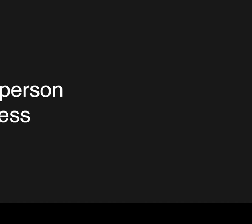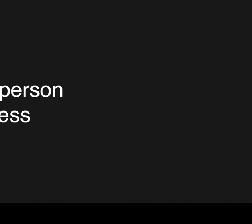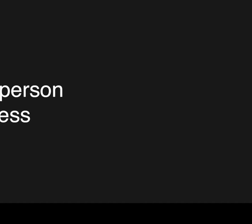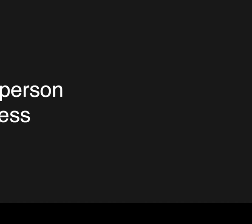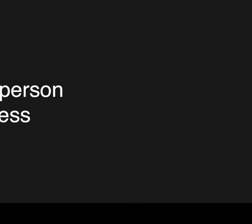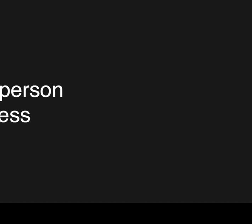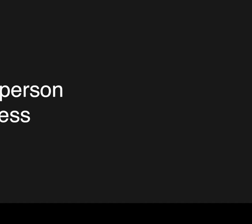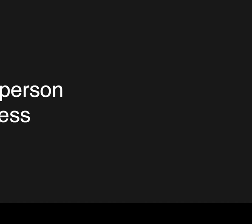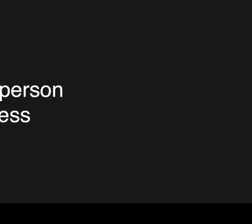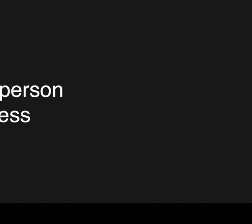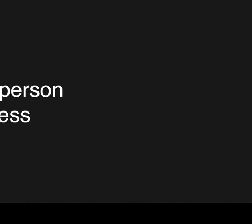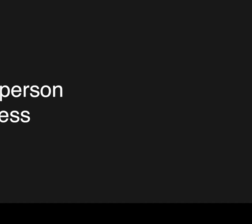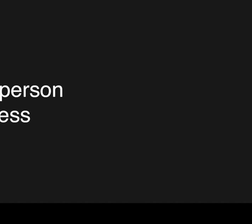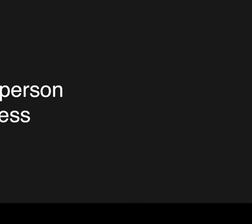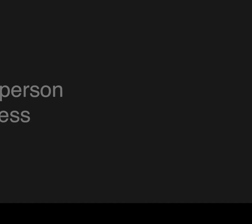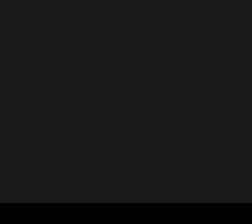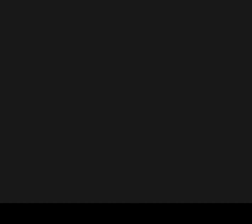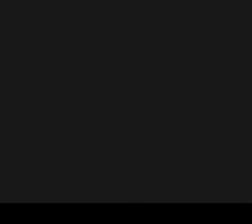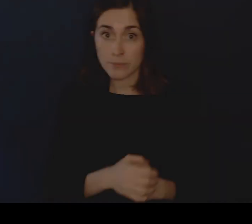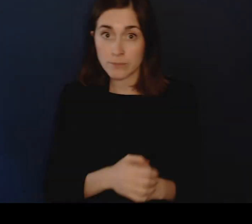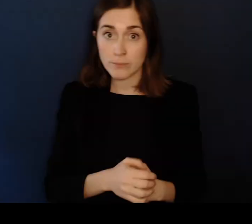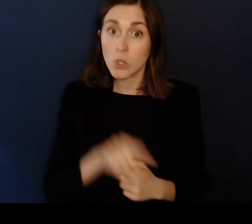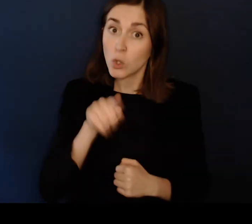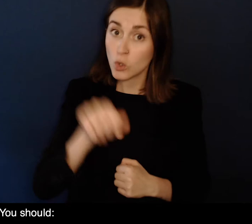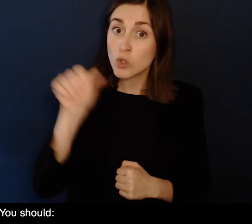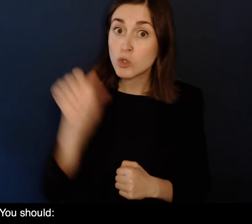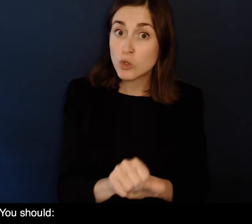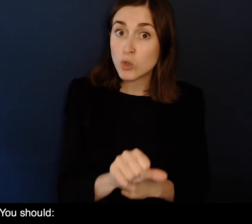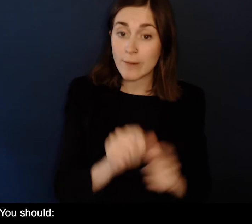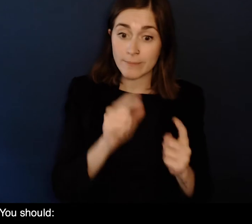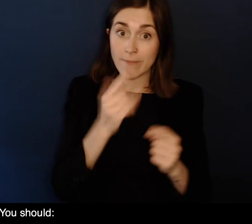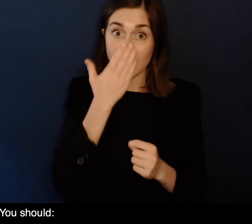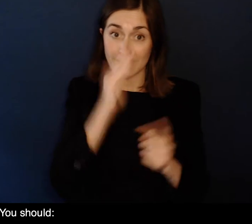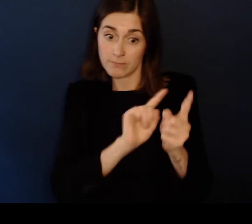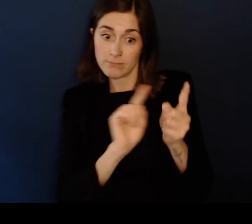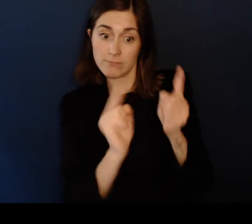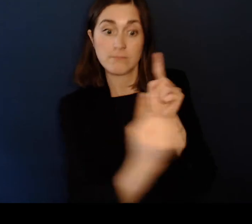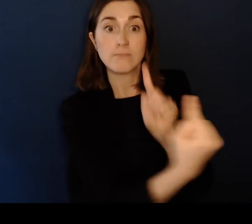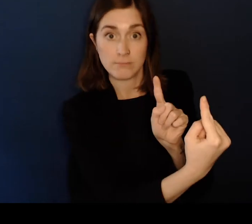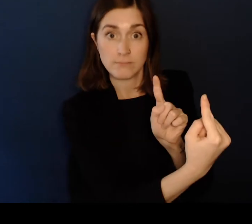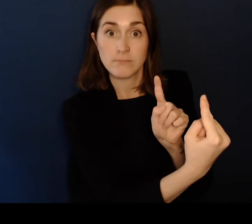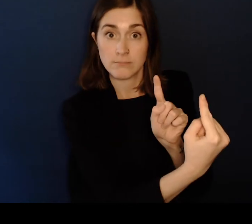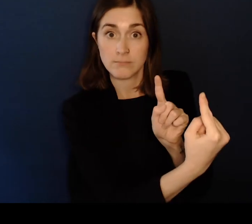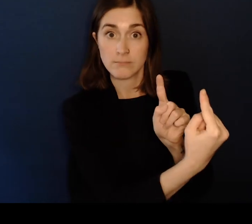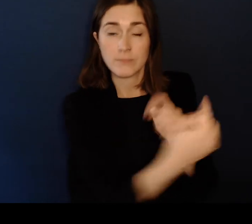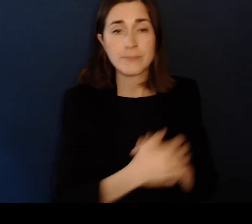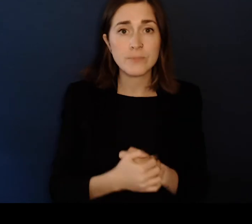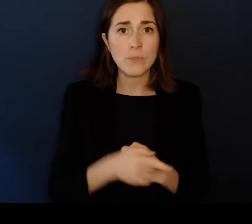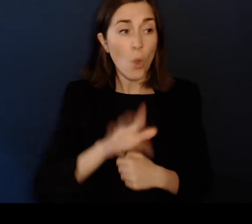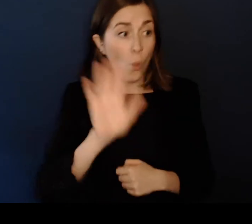appears on screen and begins to sign. A person with Deaf-Blindness is approached on screen. You should Approach from the front